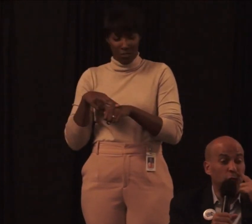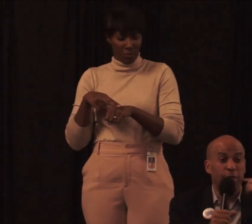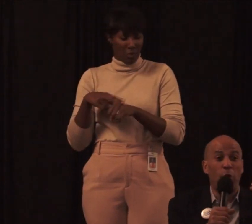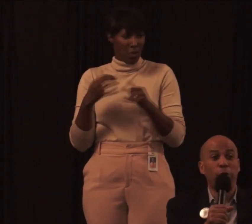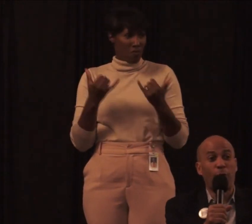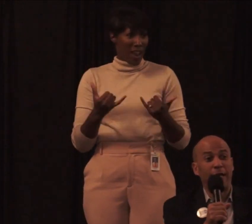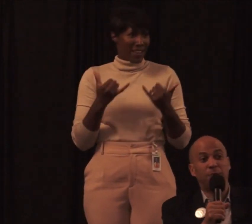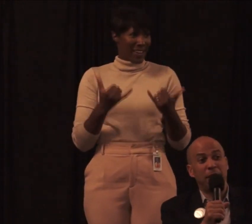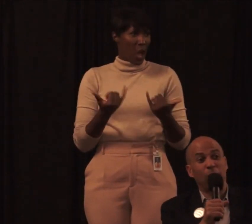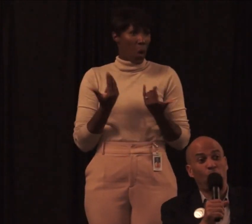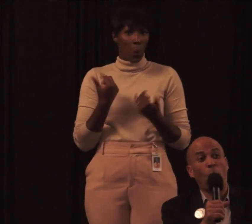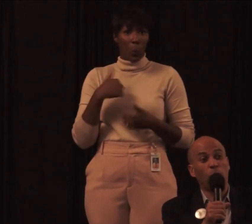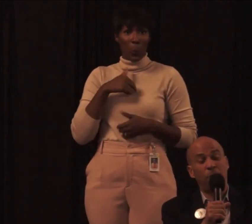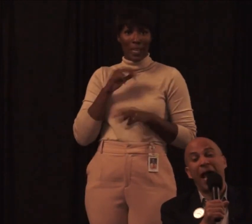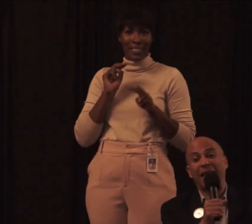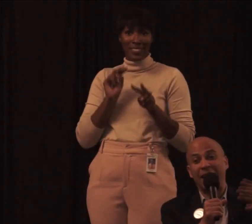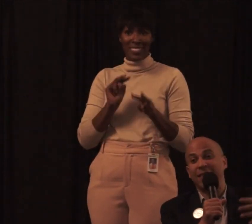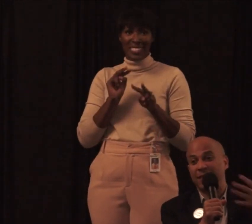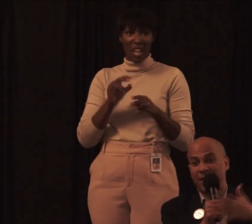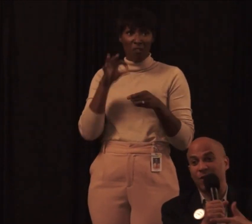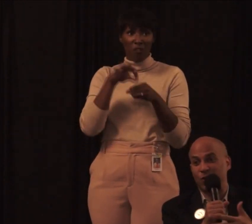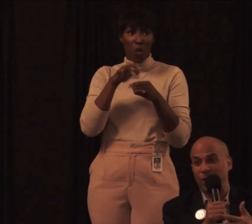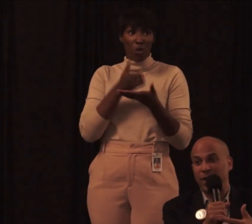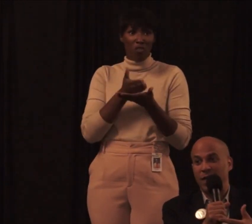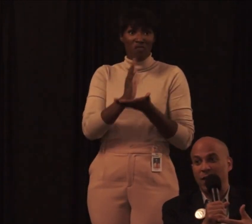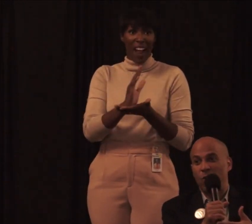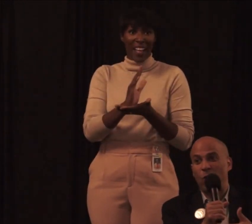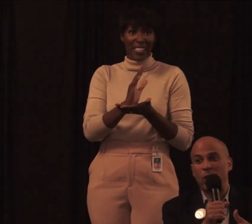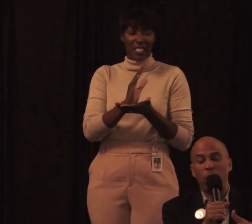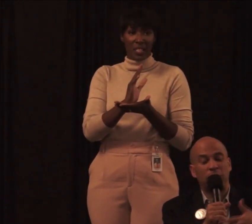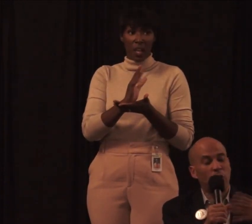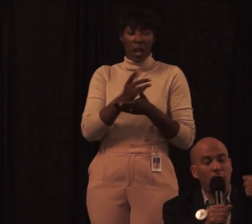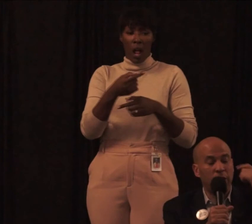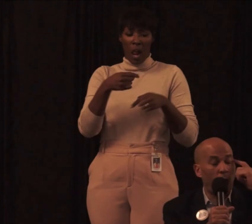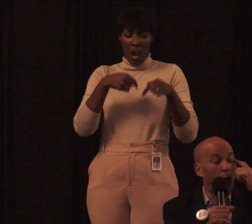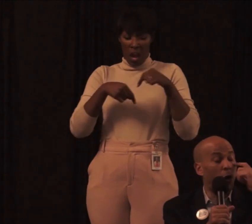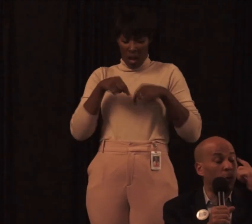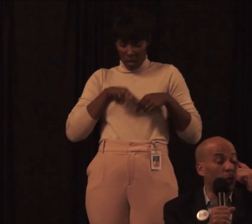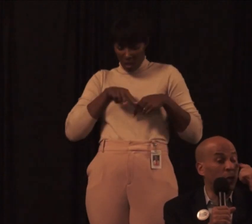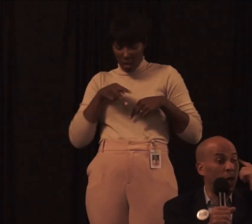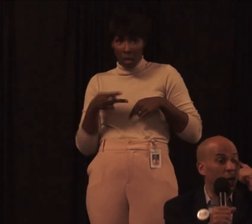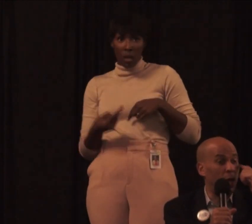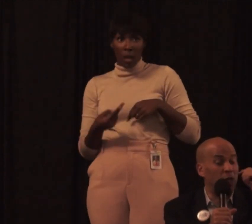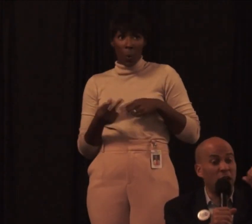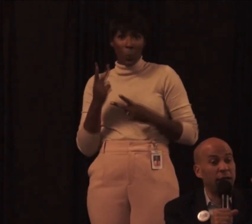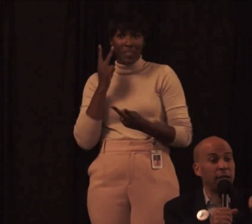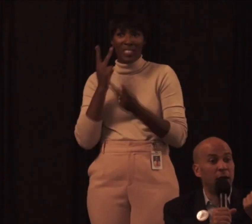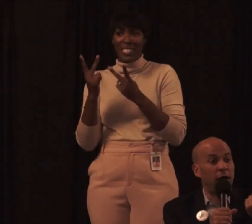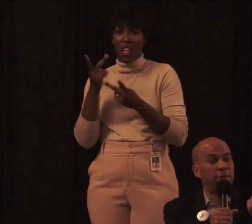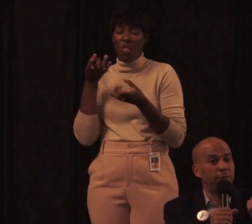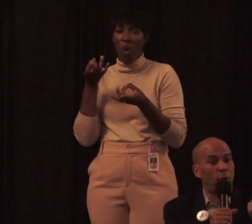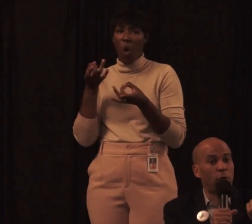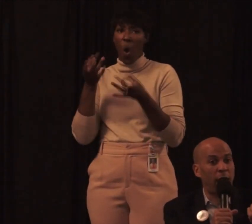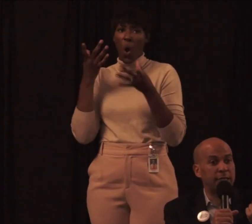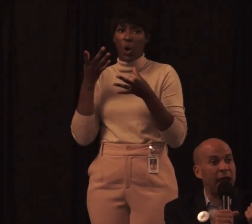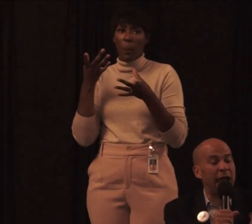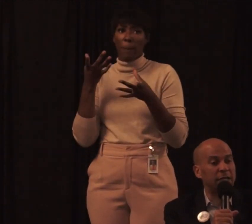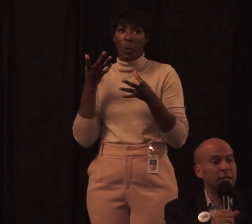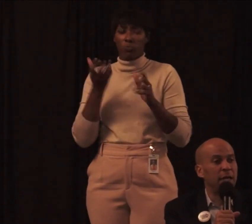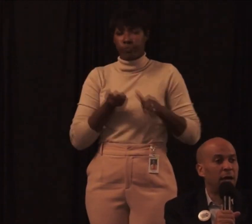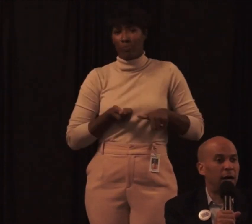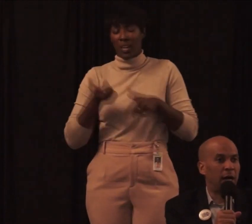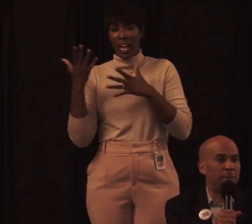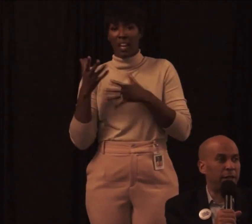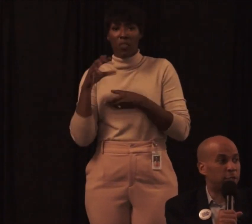issues of voting rights being rolled back in this country. We saw the horrible gutting of the Voter Rights